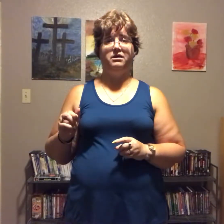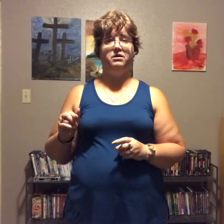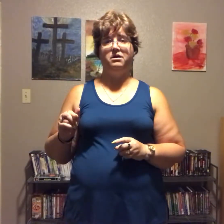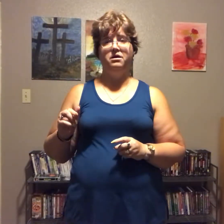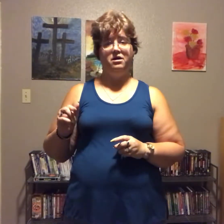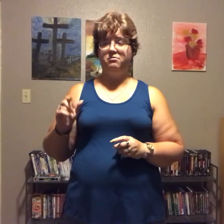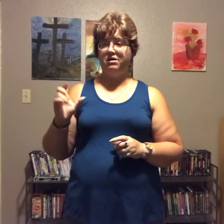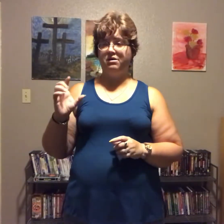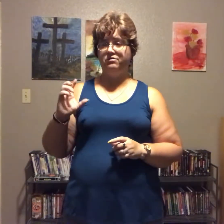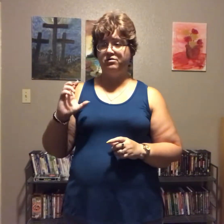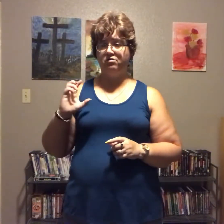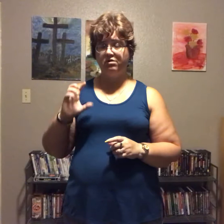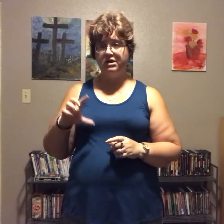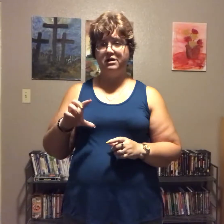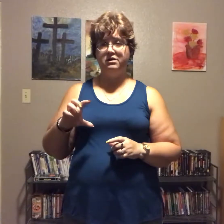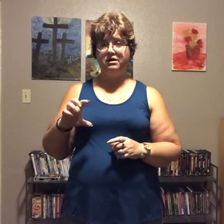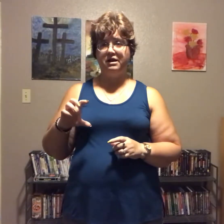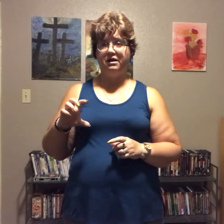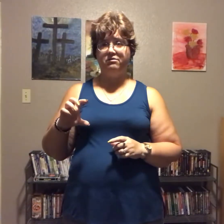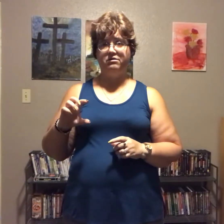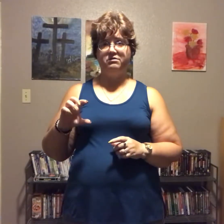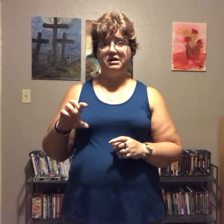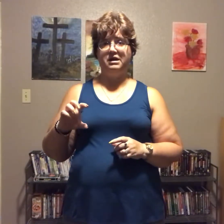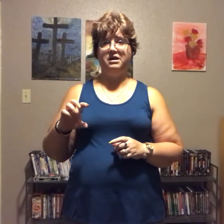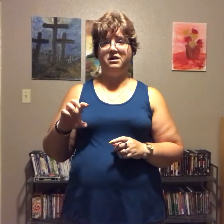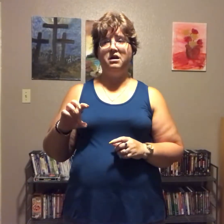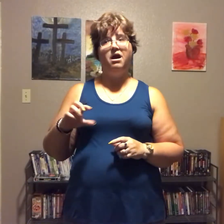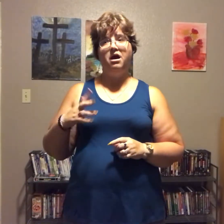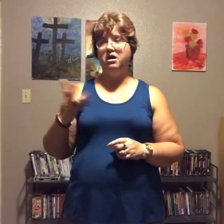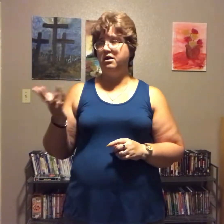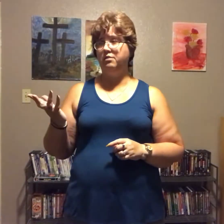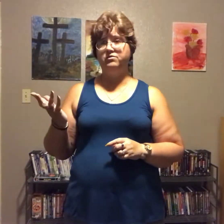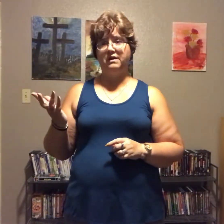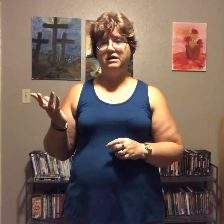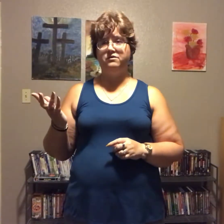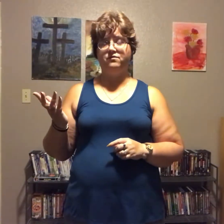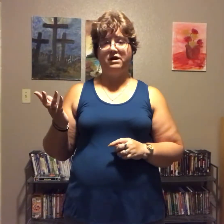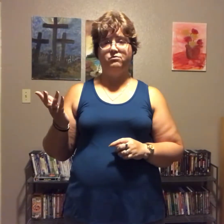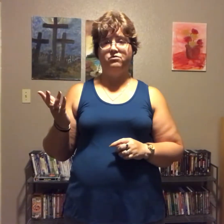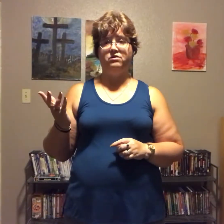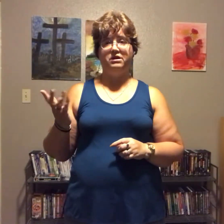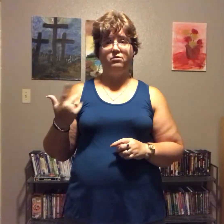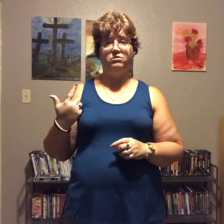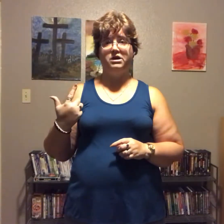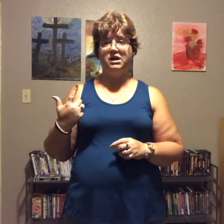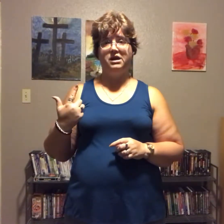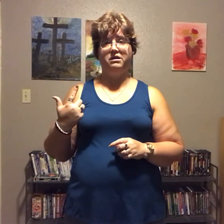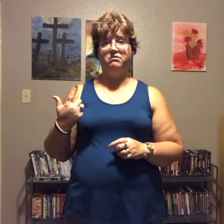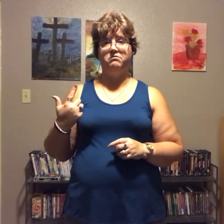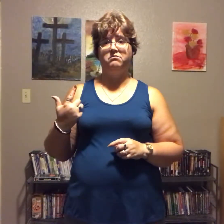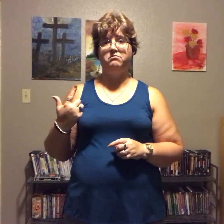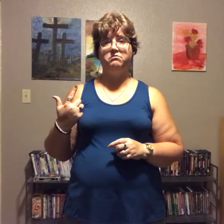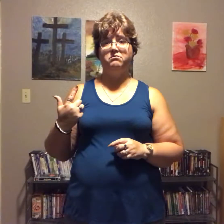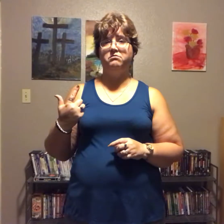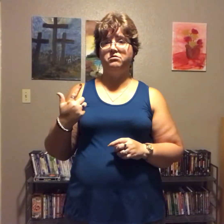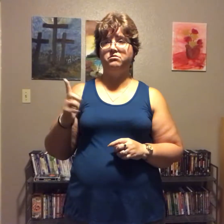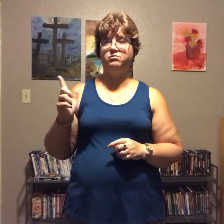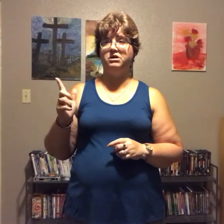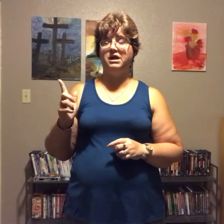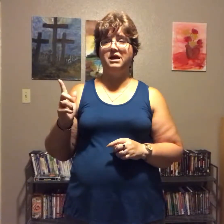because they're only 90 calories a can and I'm satisfied with drinking one can just one can